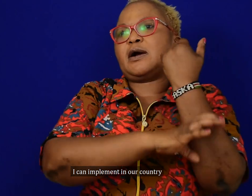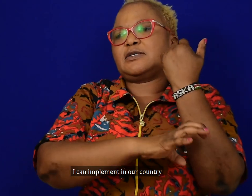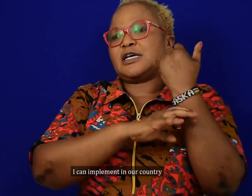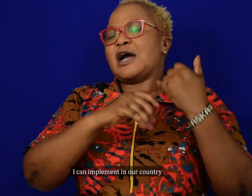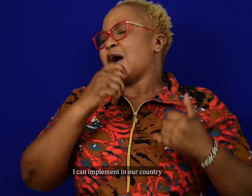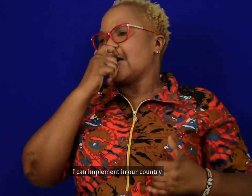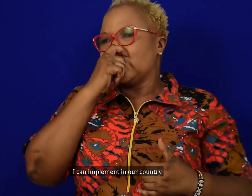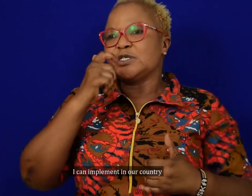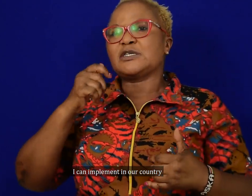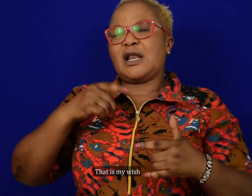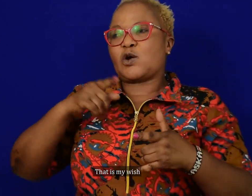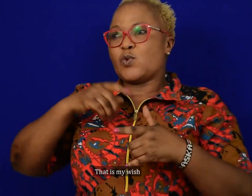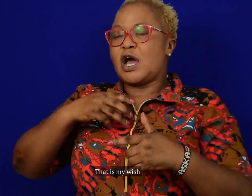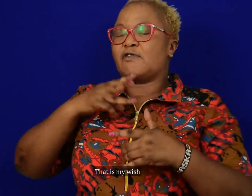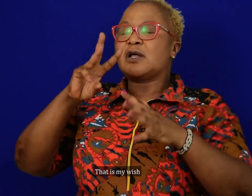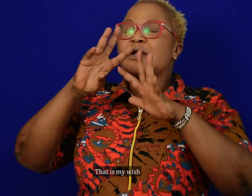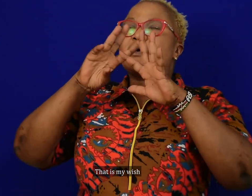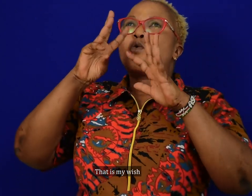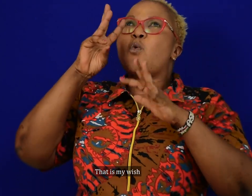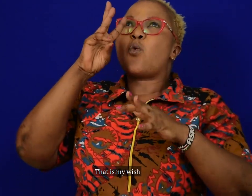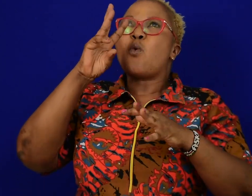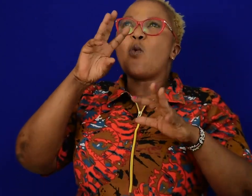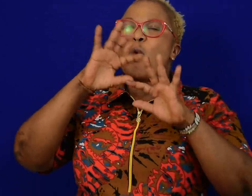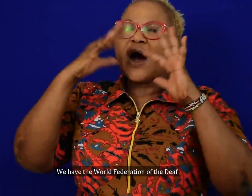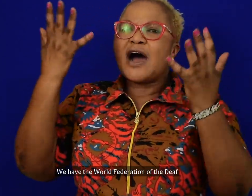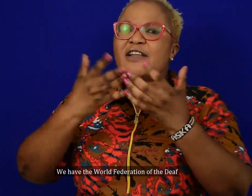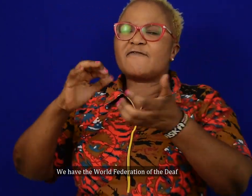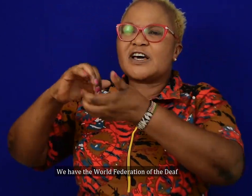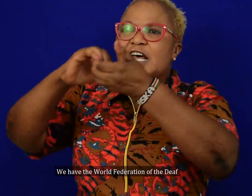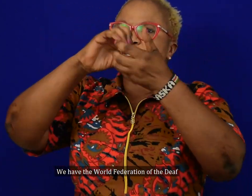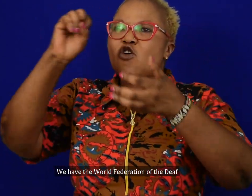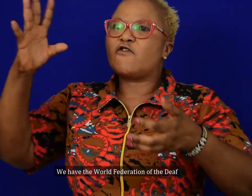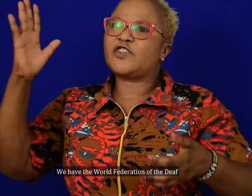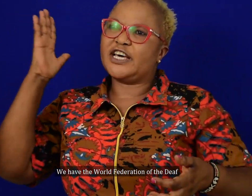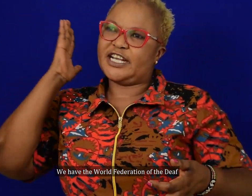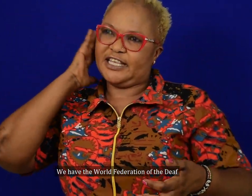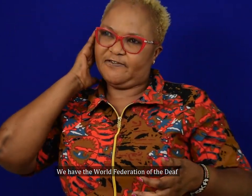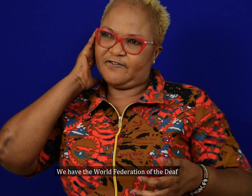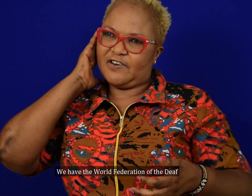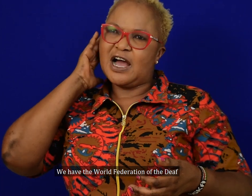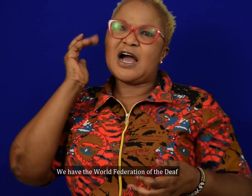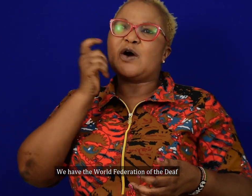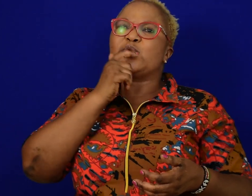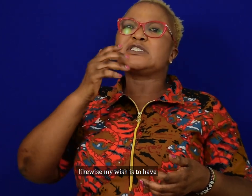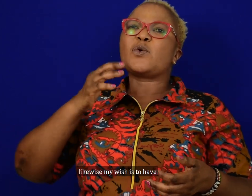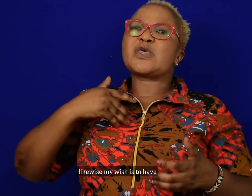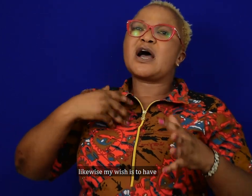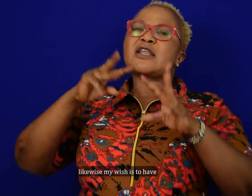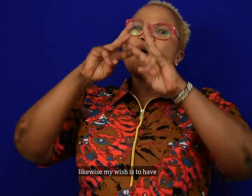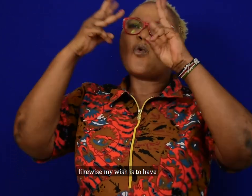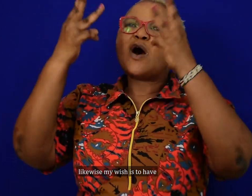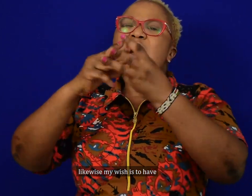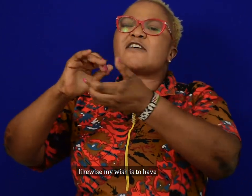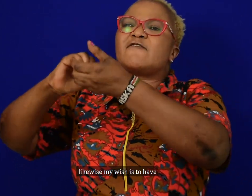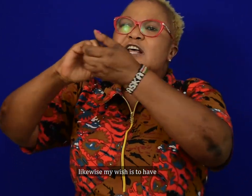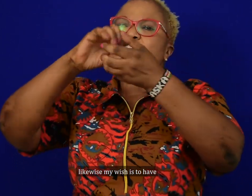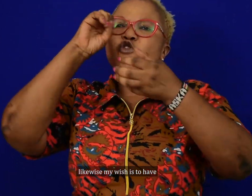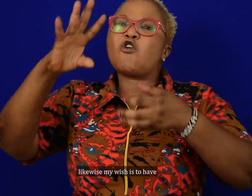our country. That is my wish. My We have the World Federation of the Deaf. Likewise, my wish is to have